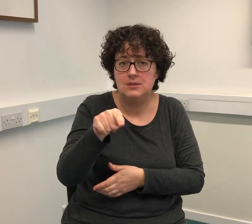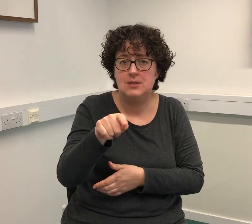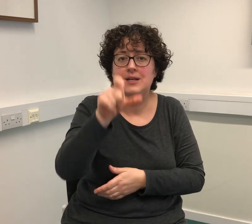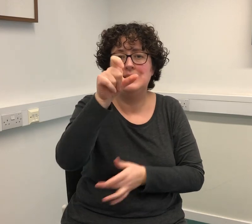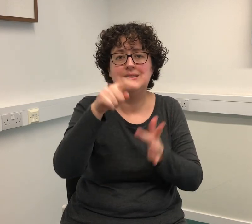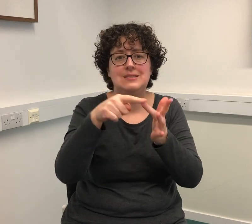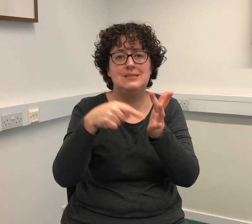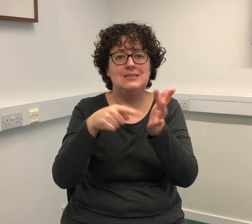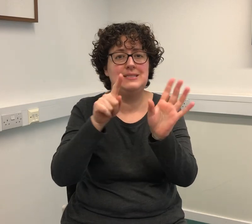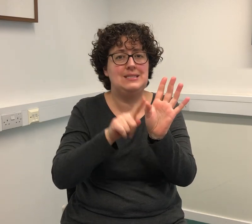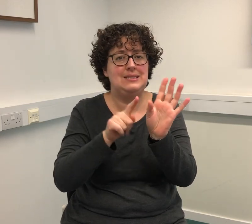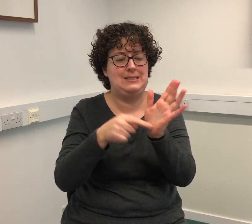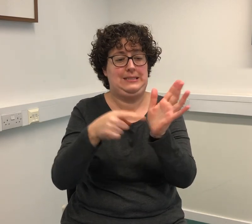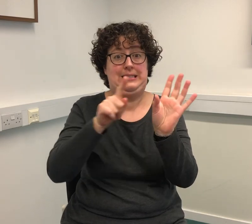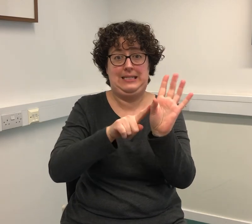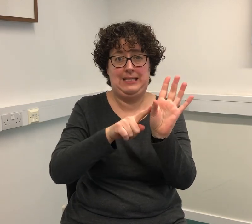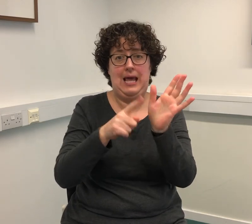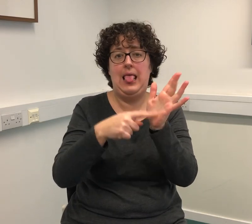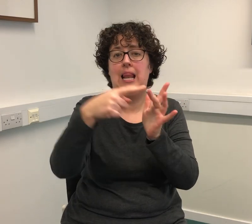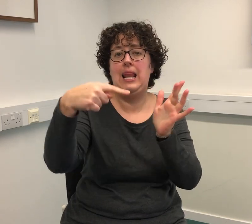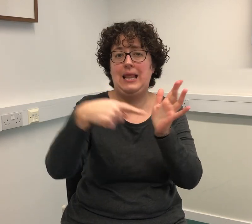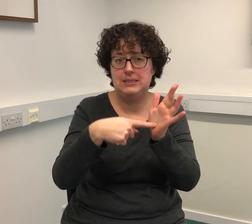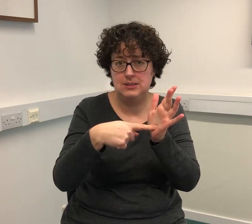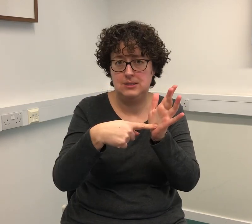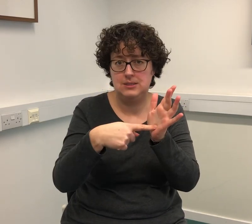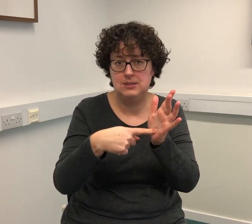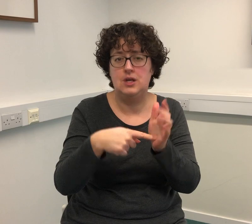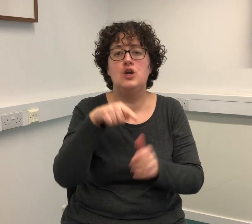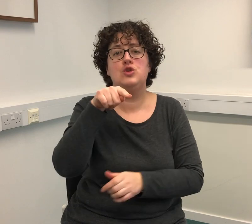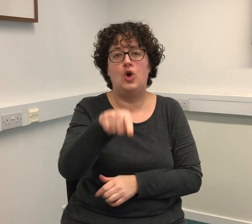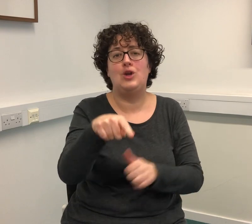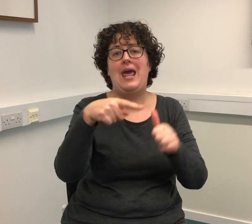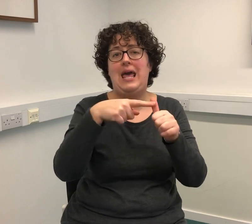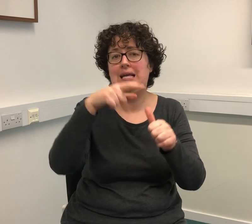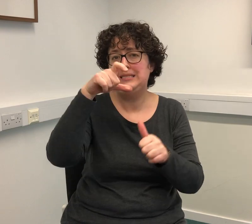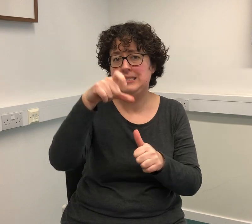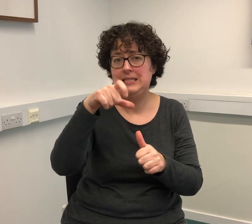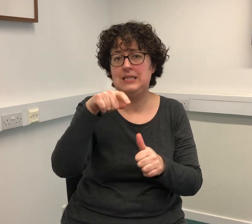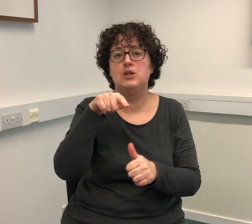.ac.uk